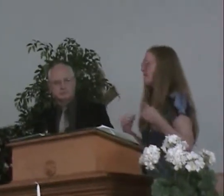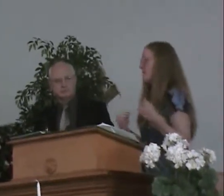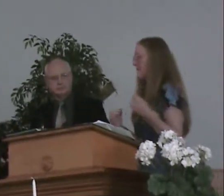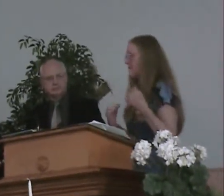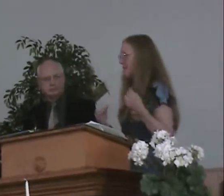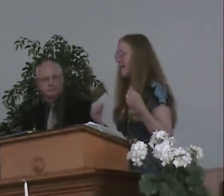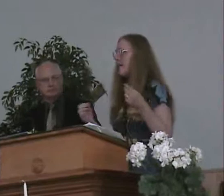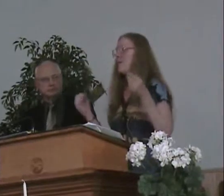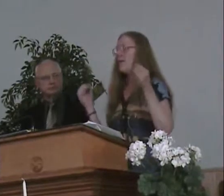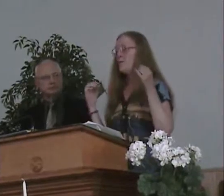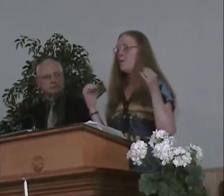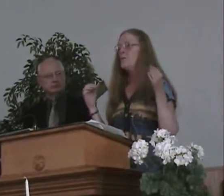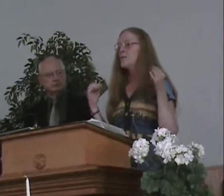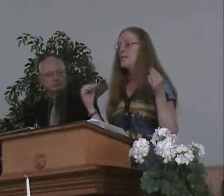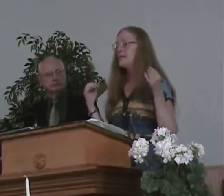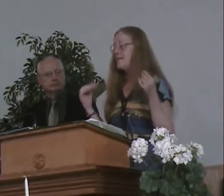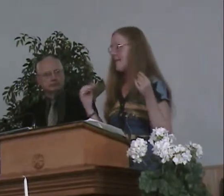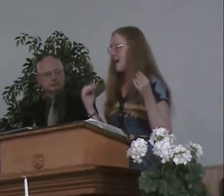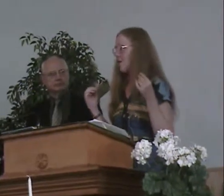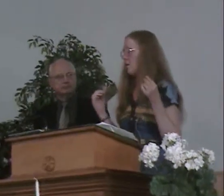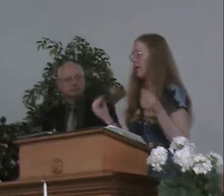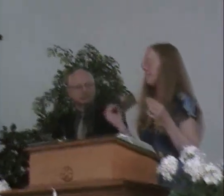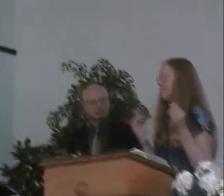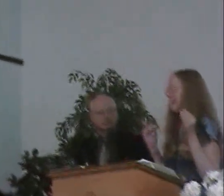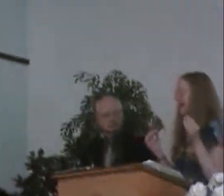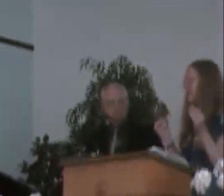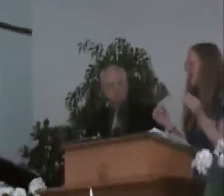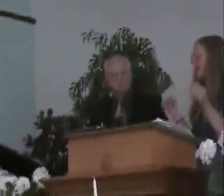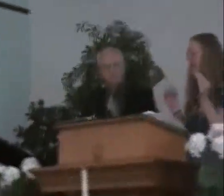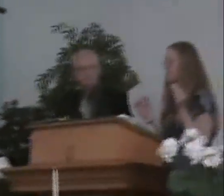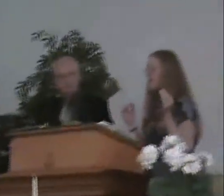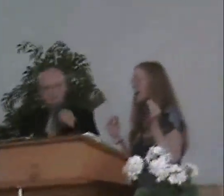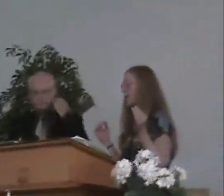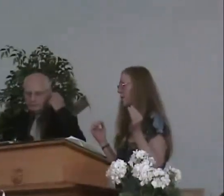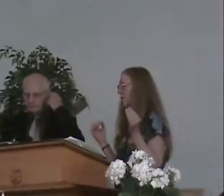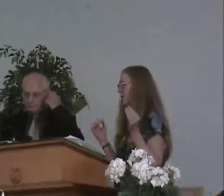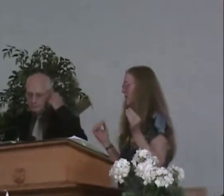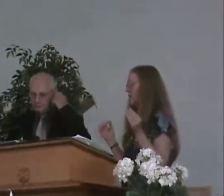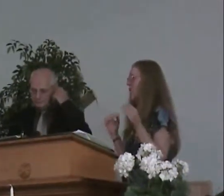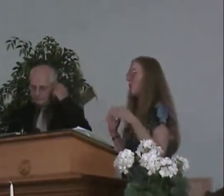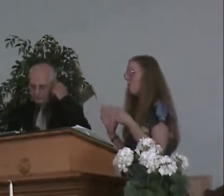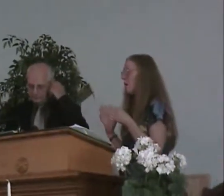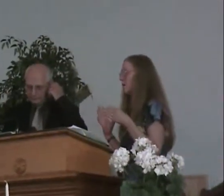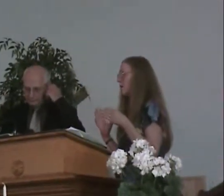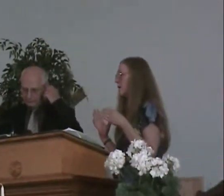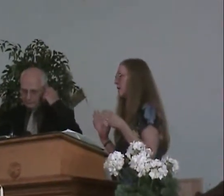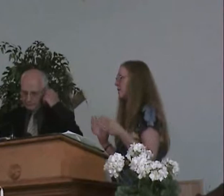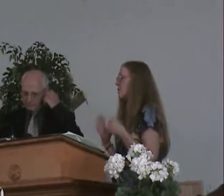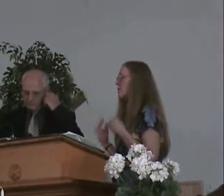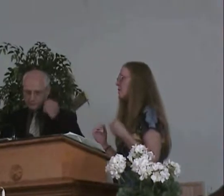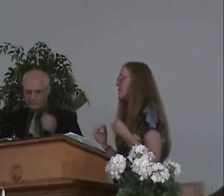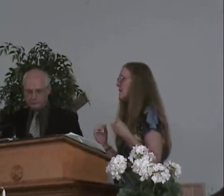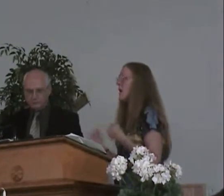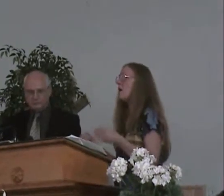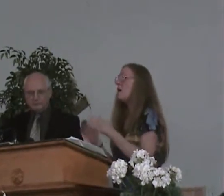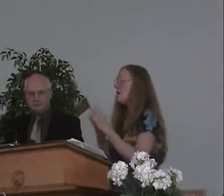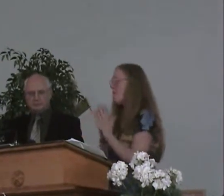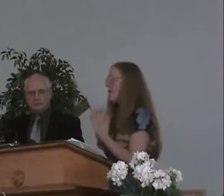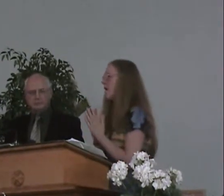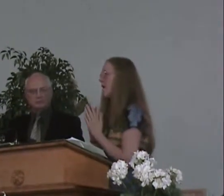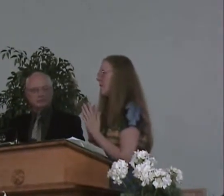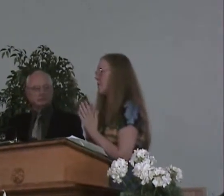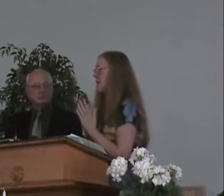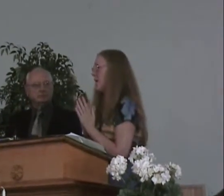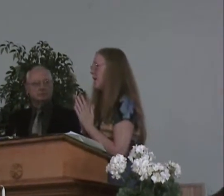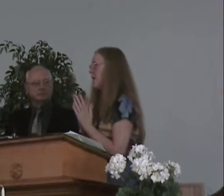There needs to be understanding of it. If you would just sit down and take a half an hour or more, whatever the Lord puts on your heart.